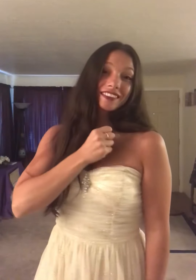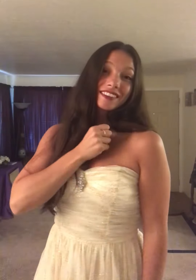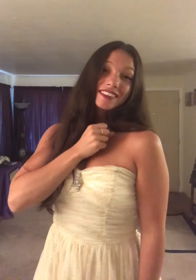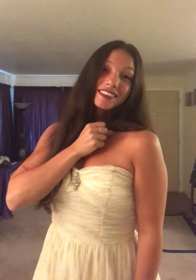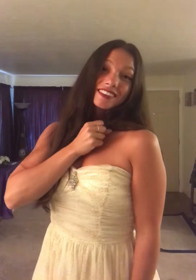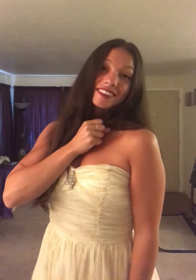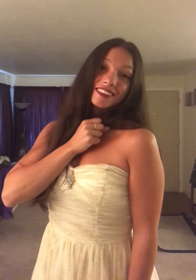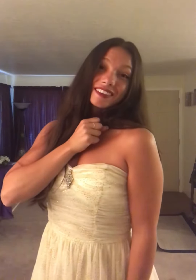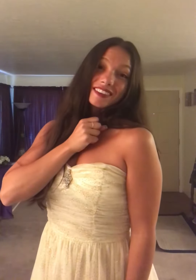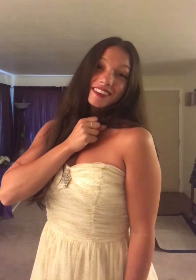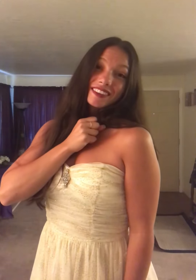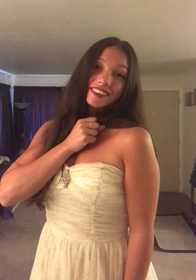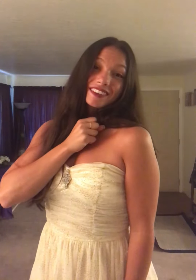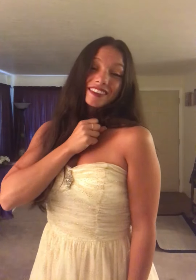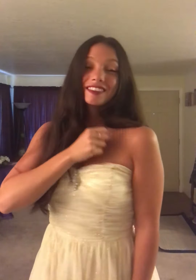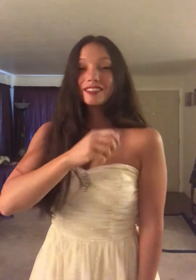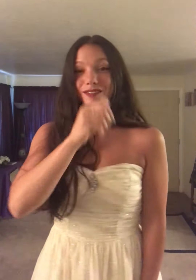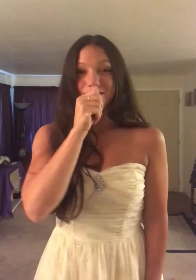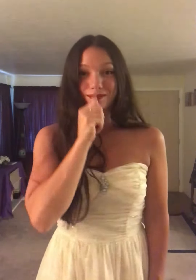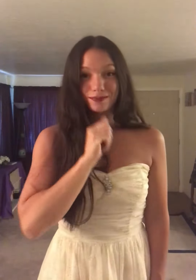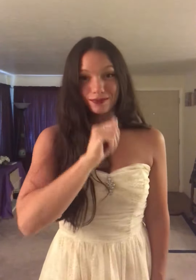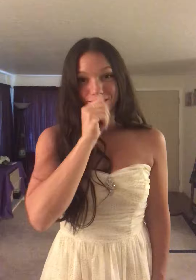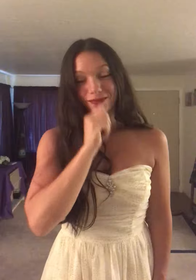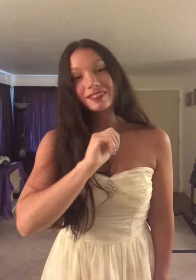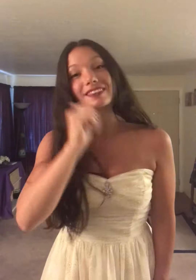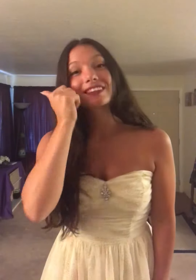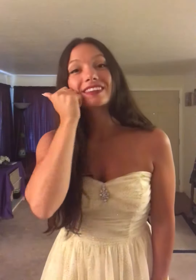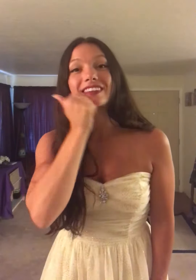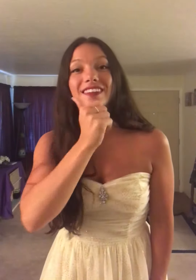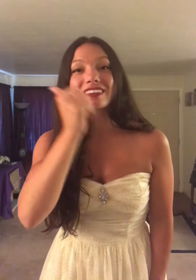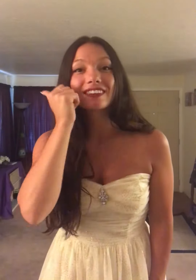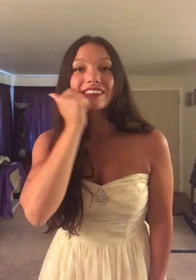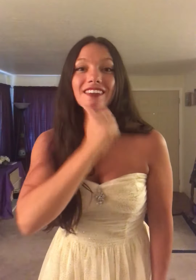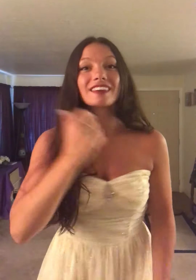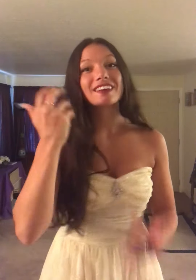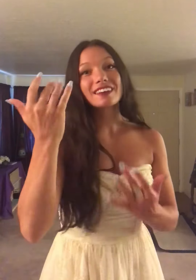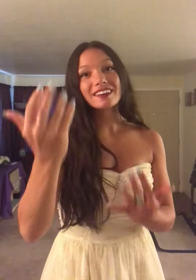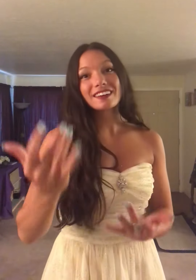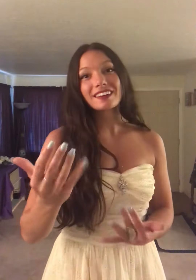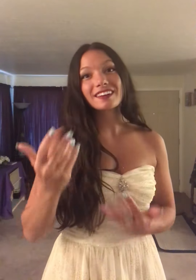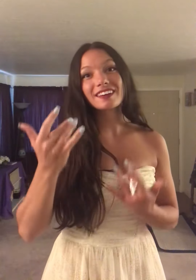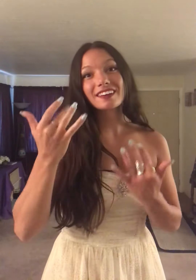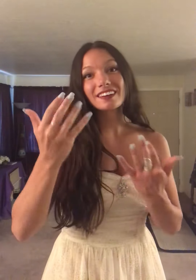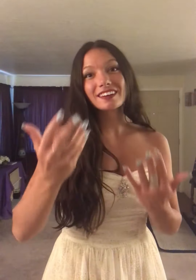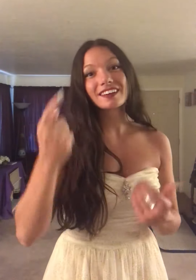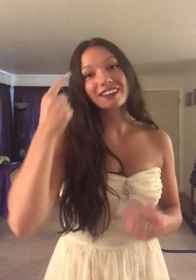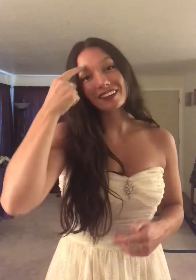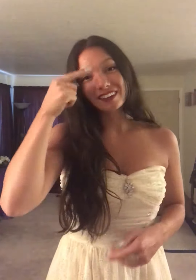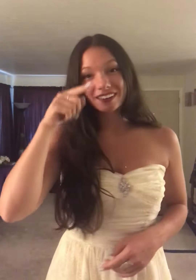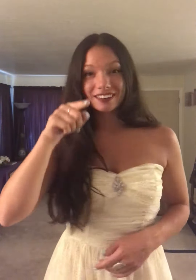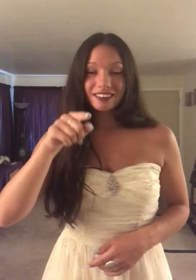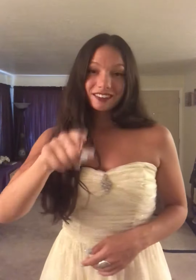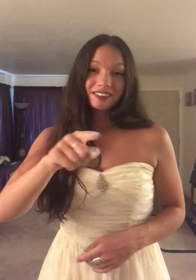I have died every day waiting for you